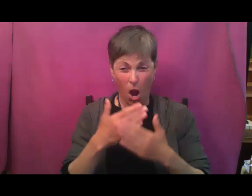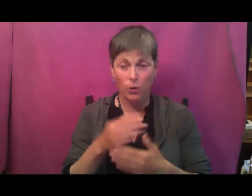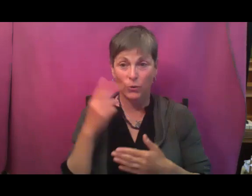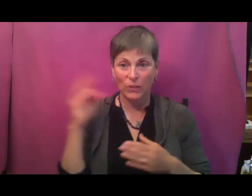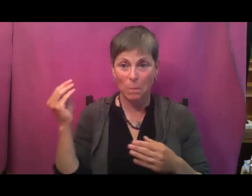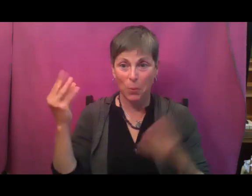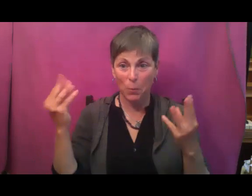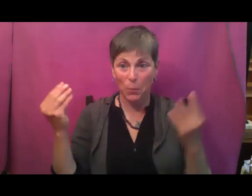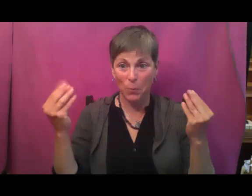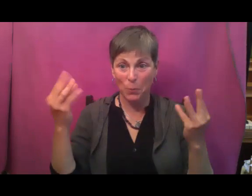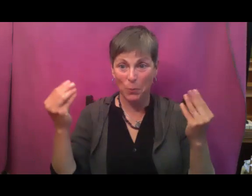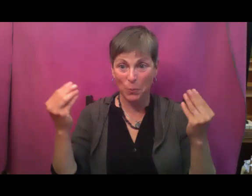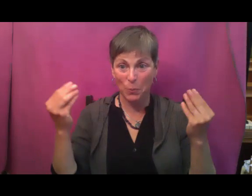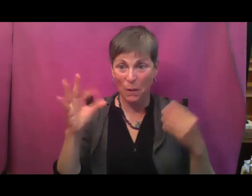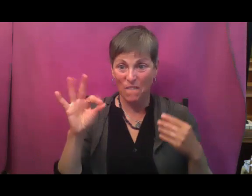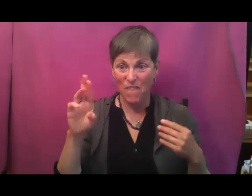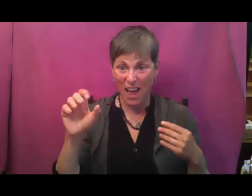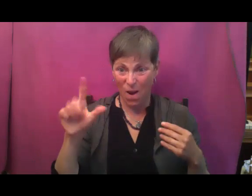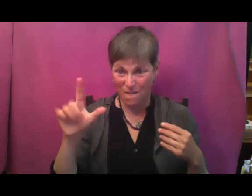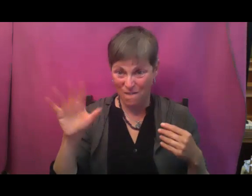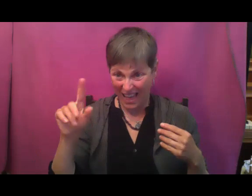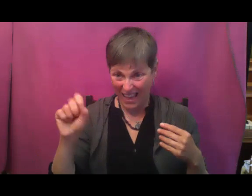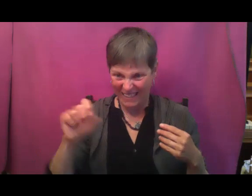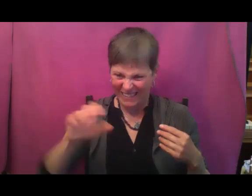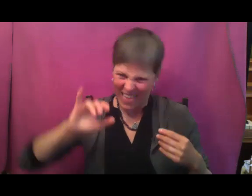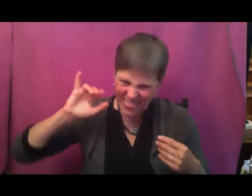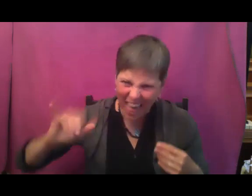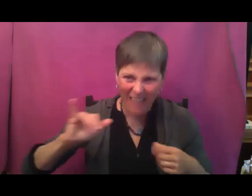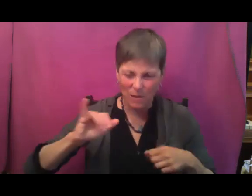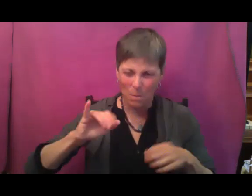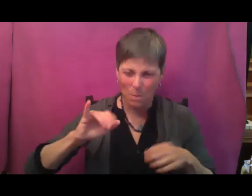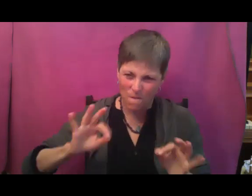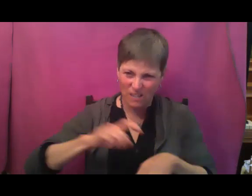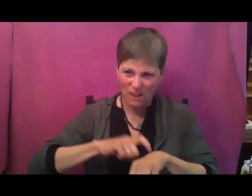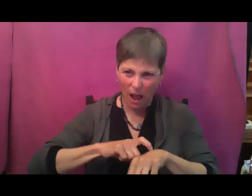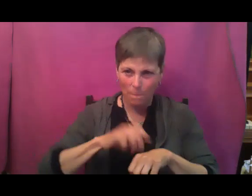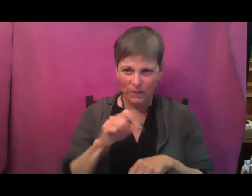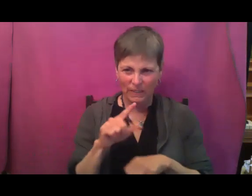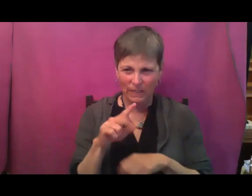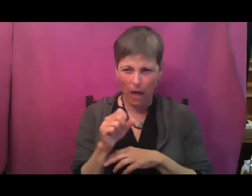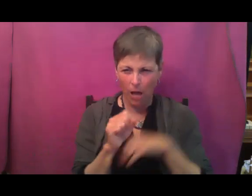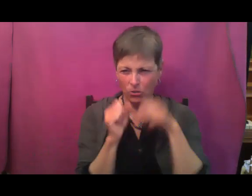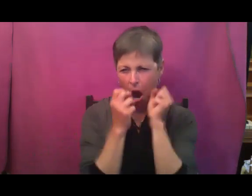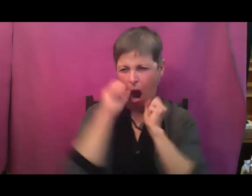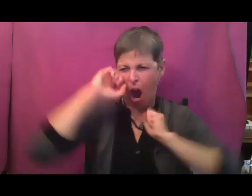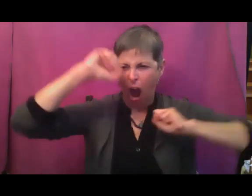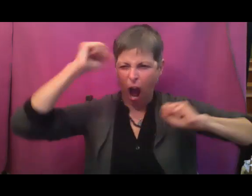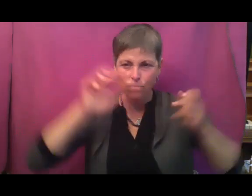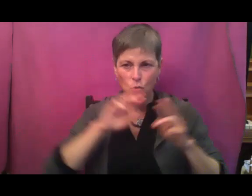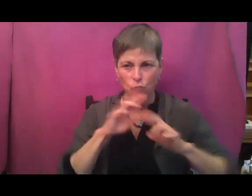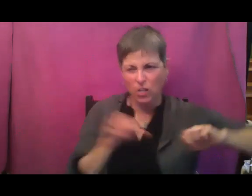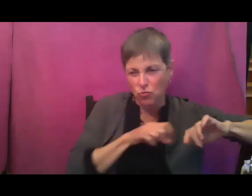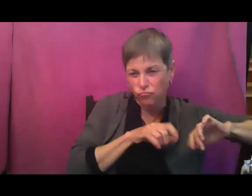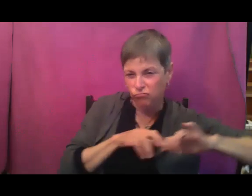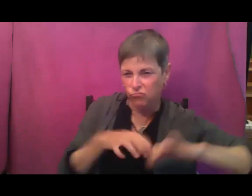out, that's when your slugs are on the move. And so, and most active and most willing, they're most hungry.